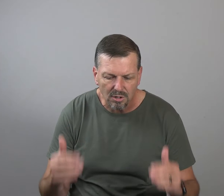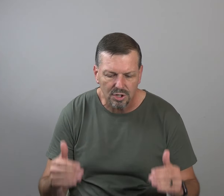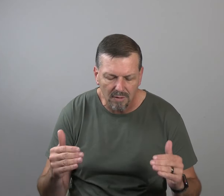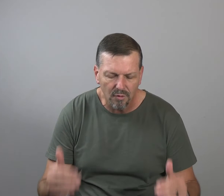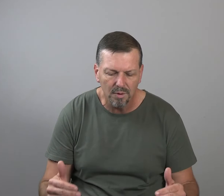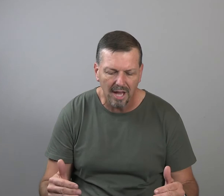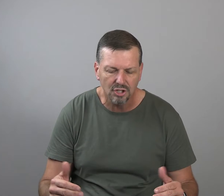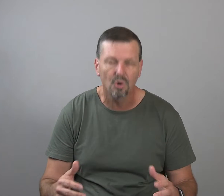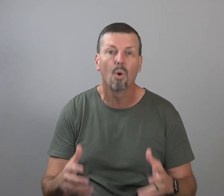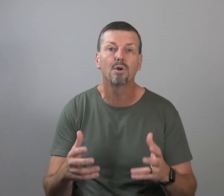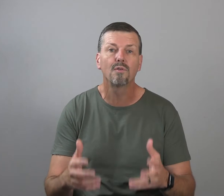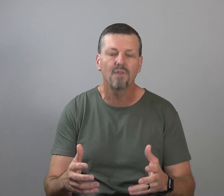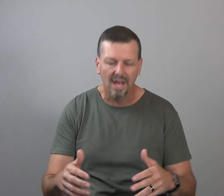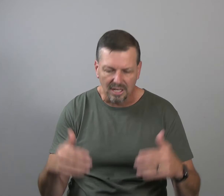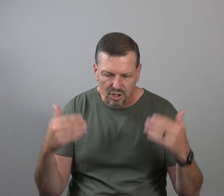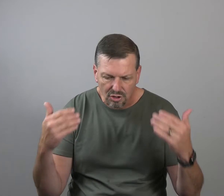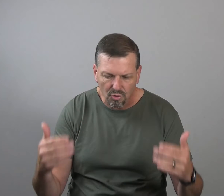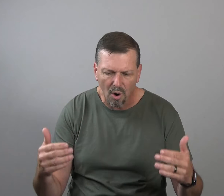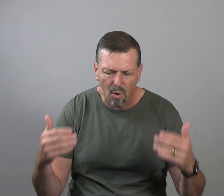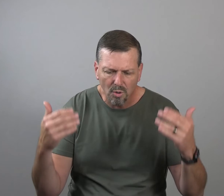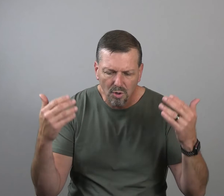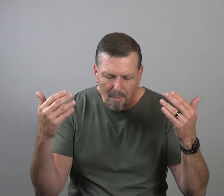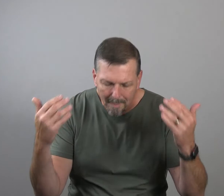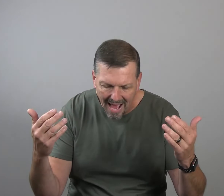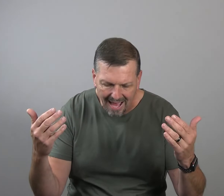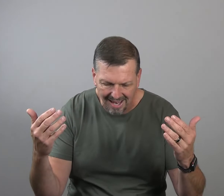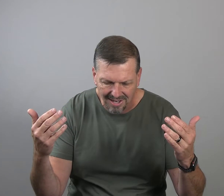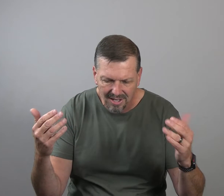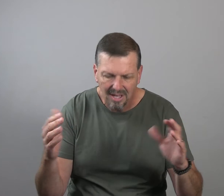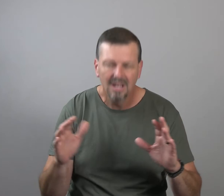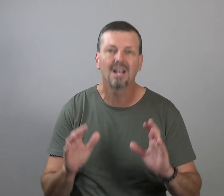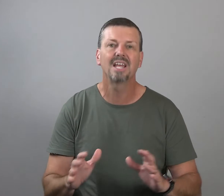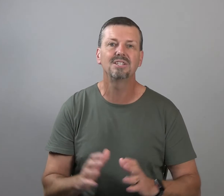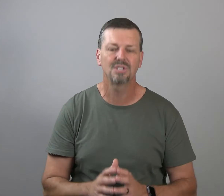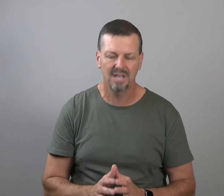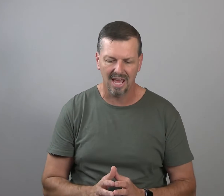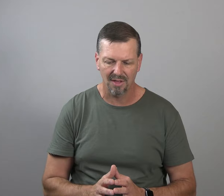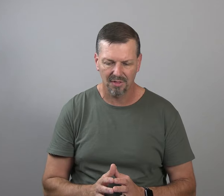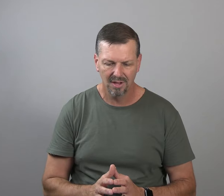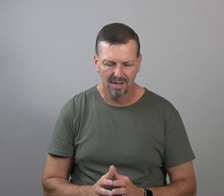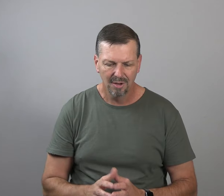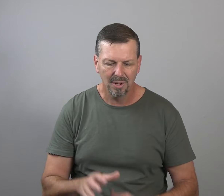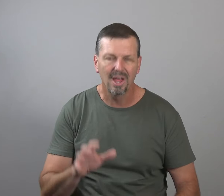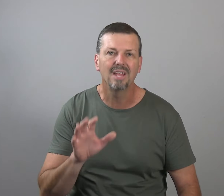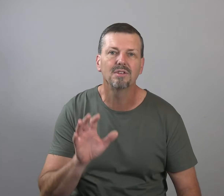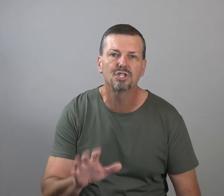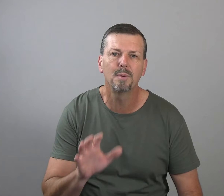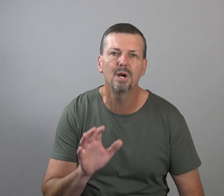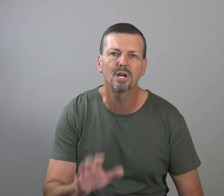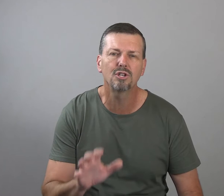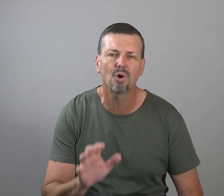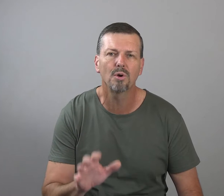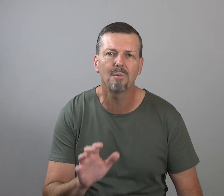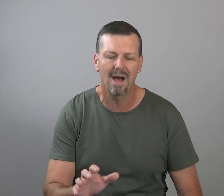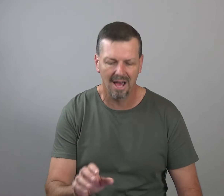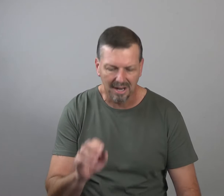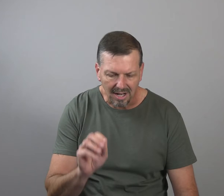your sinful nature or your flesh control your mind leads to death. But letting the Spirit control your mind